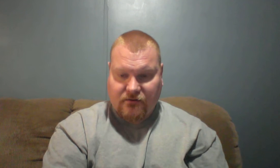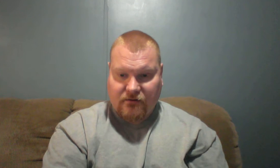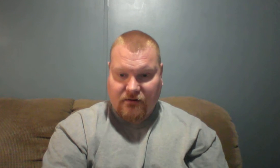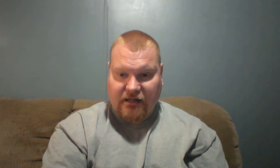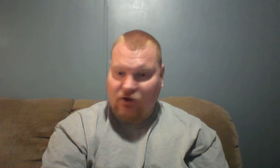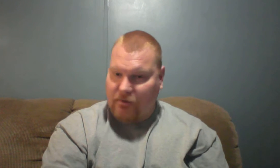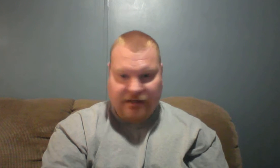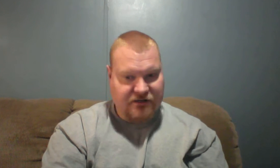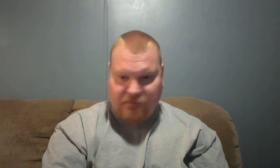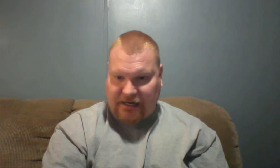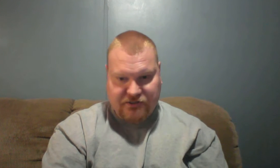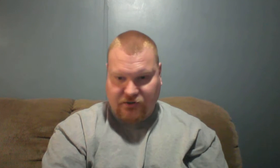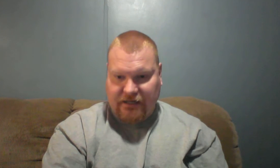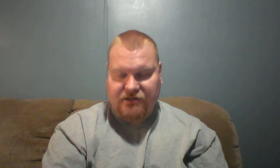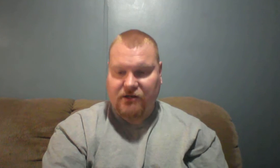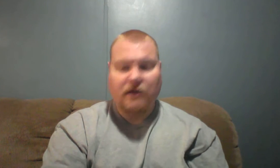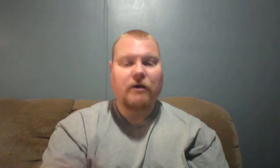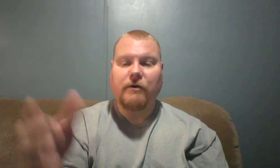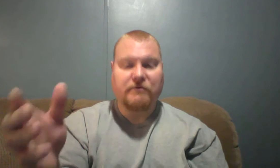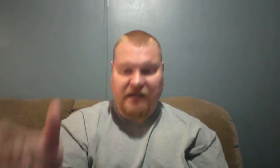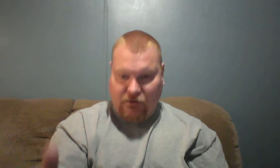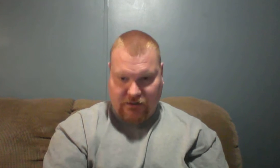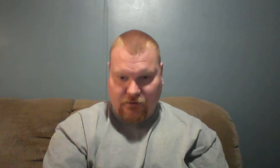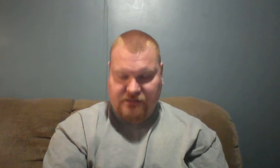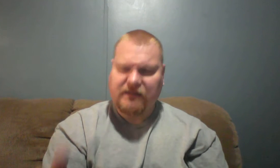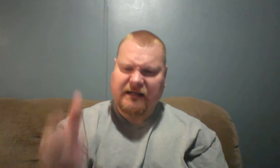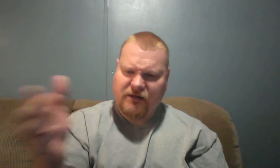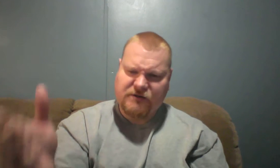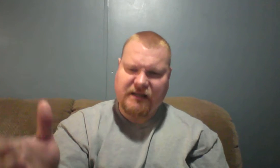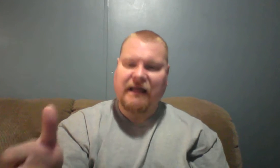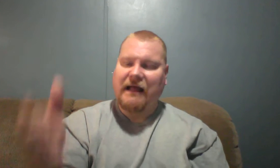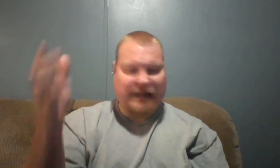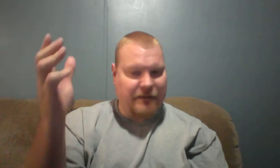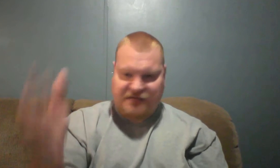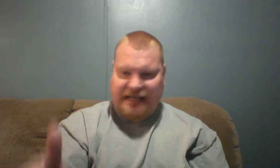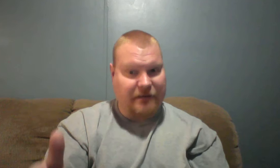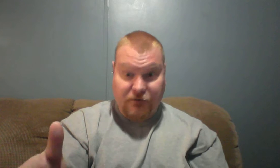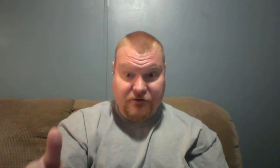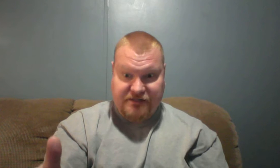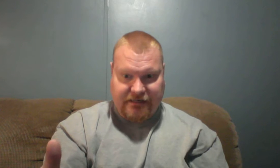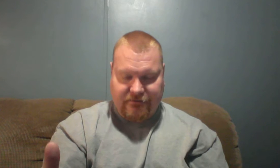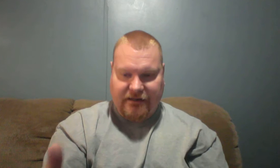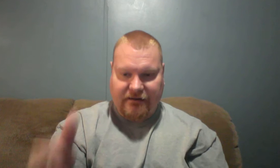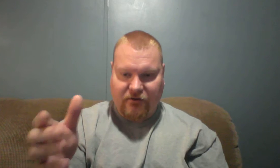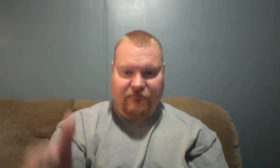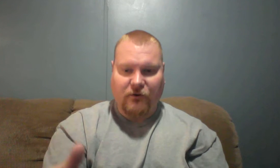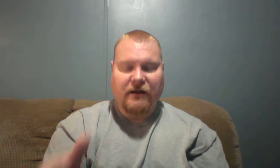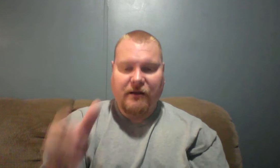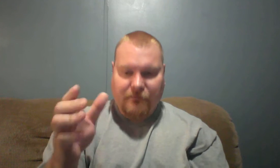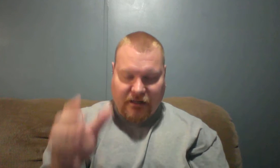Let no man despise your age. Who knows how old he was. I'd like to do a study. Keep saying, I'm going to do a study on that and look for it. But